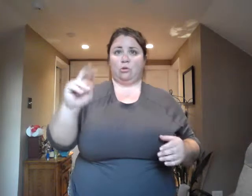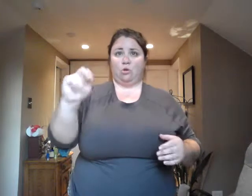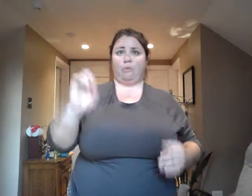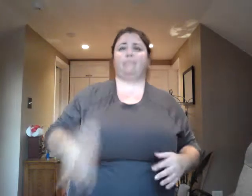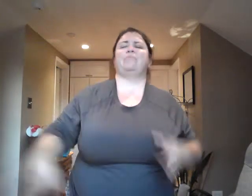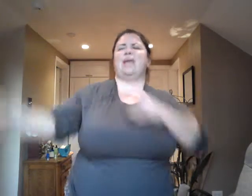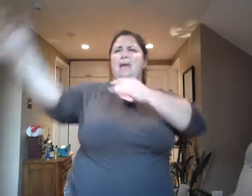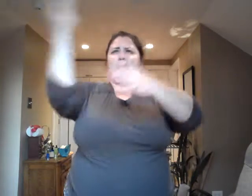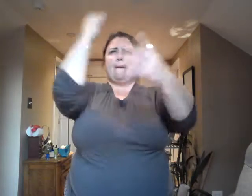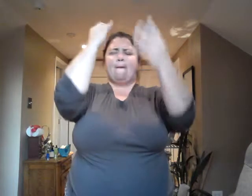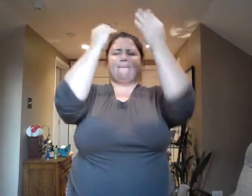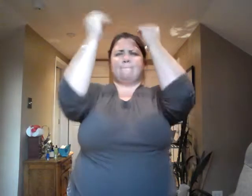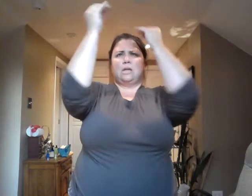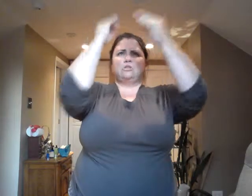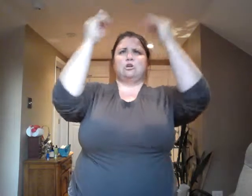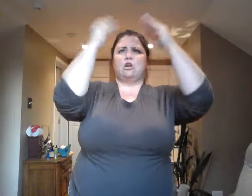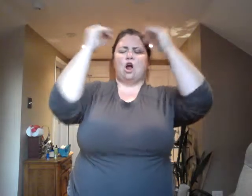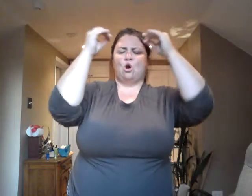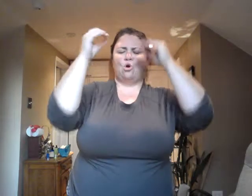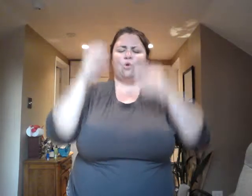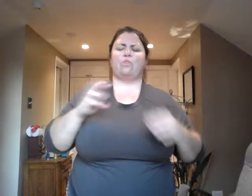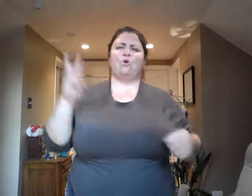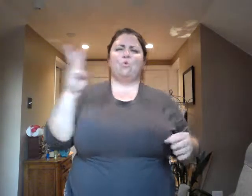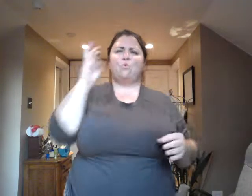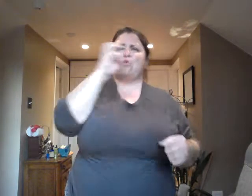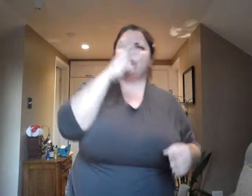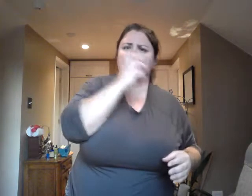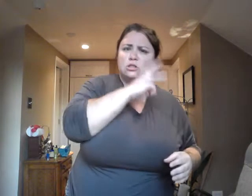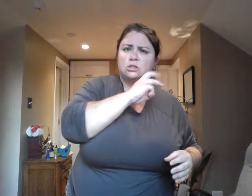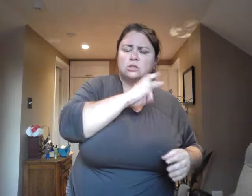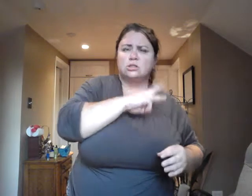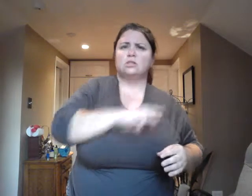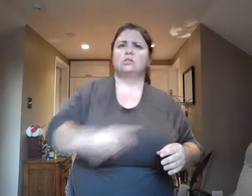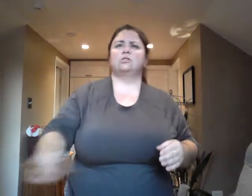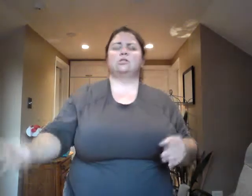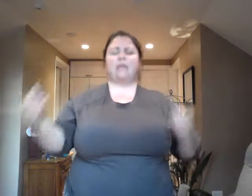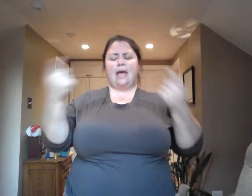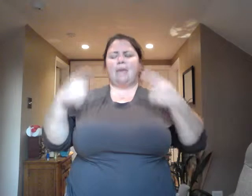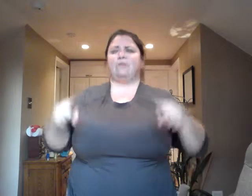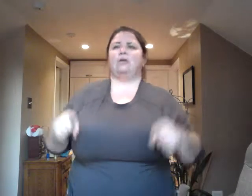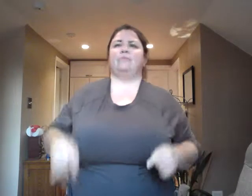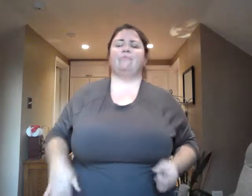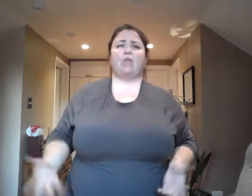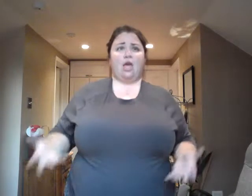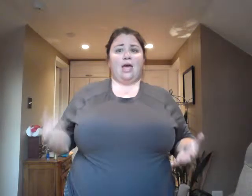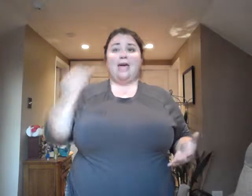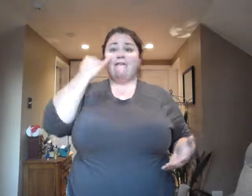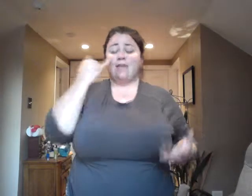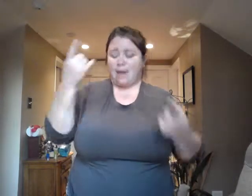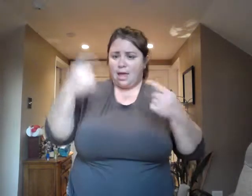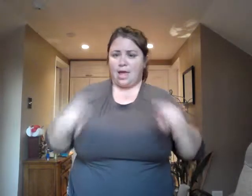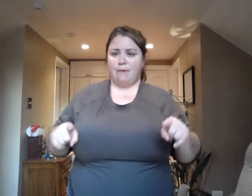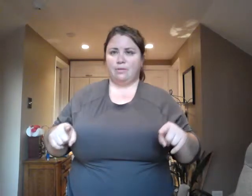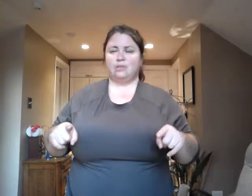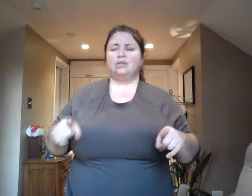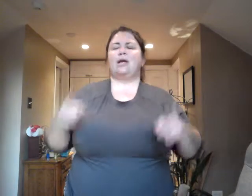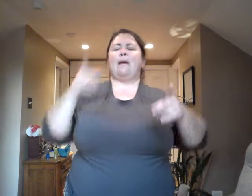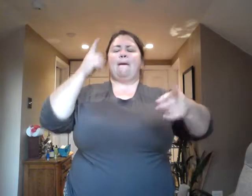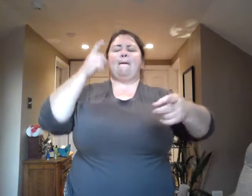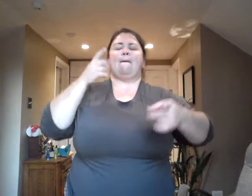What if the worst happened? And imagine yourself handling it. Every